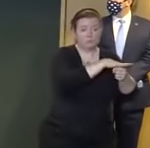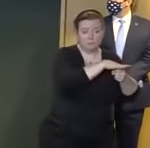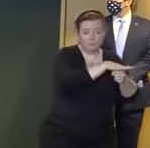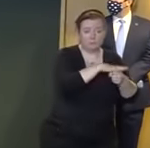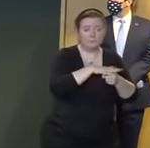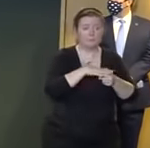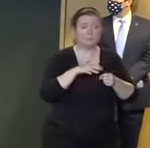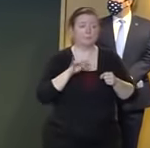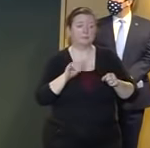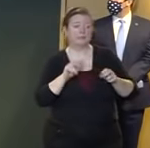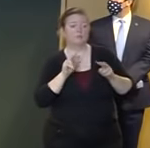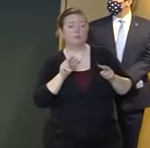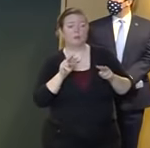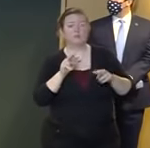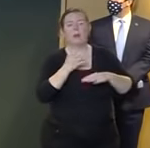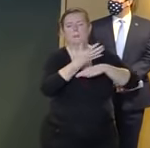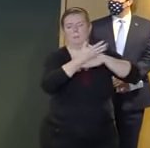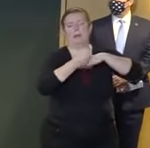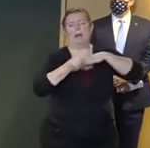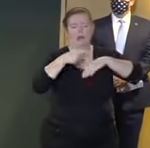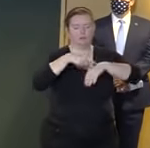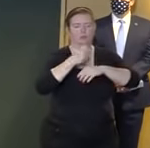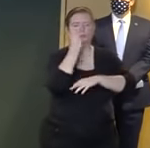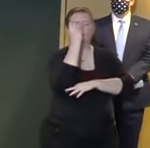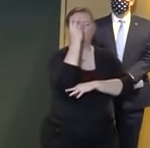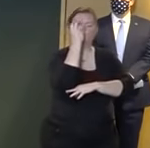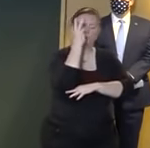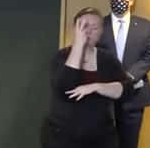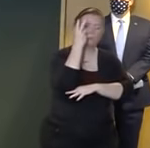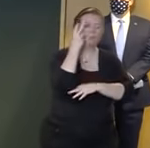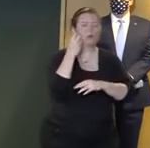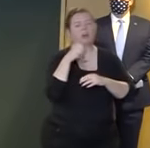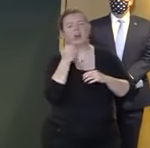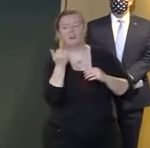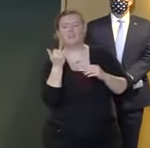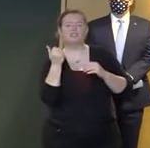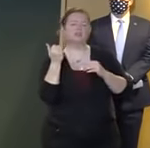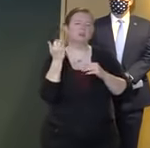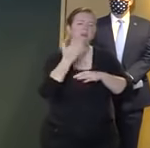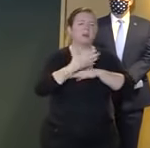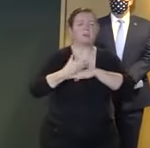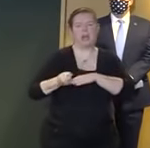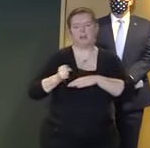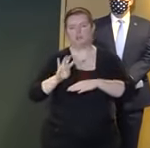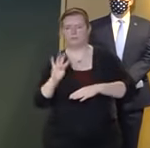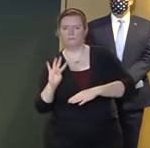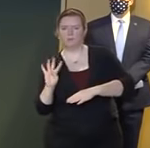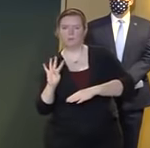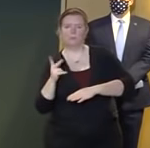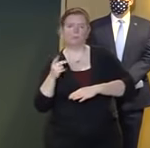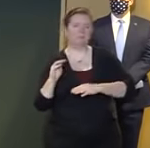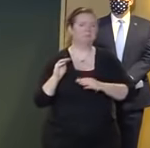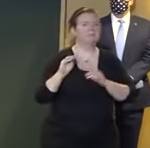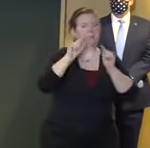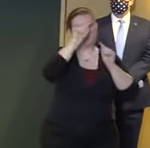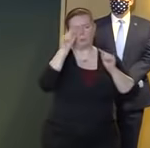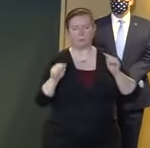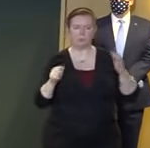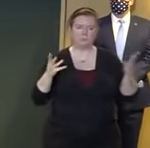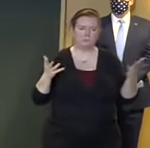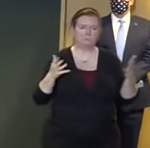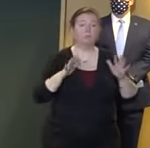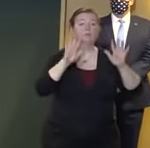noon and others at 4 p.m. today according to the forecasters this is a relatively fast